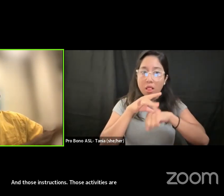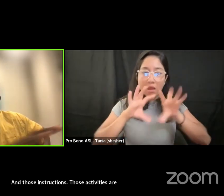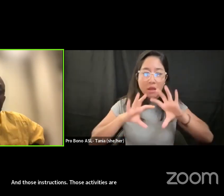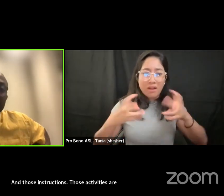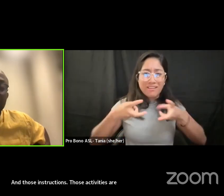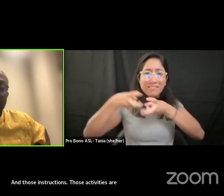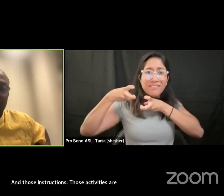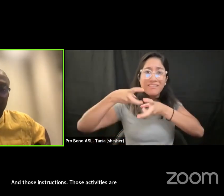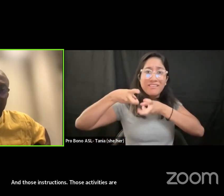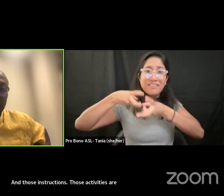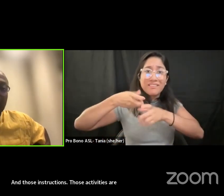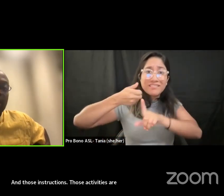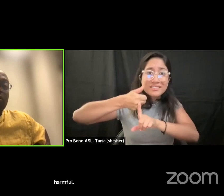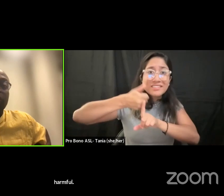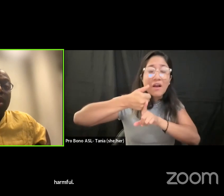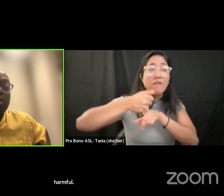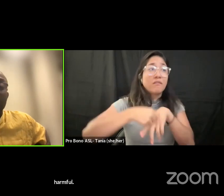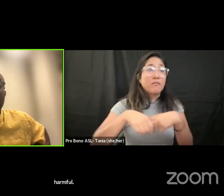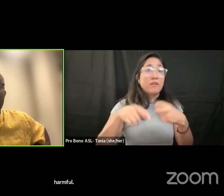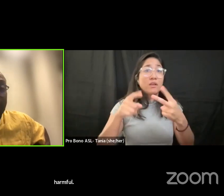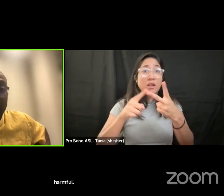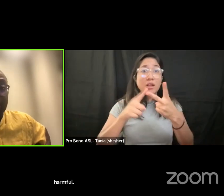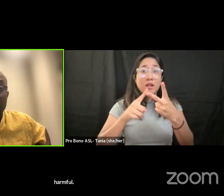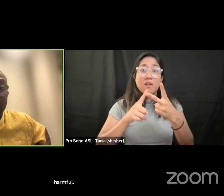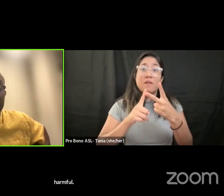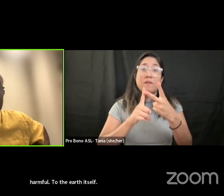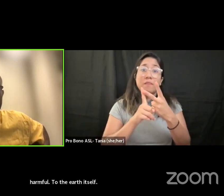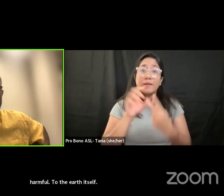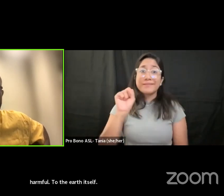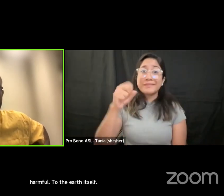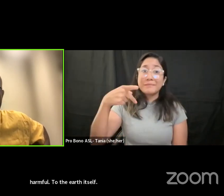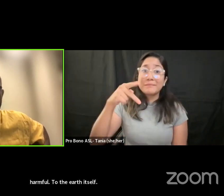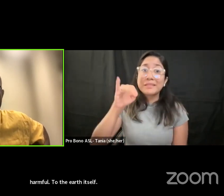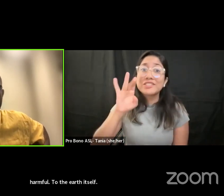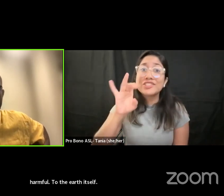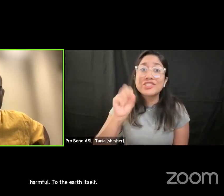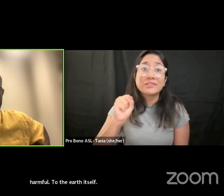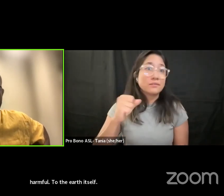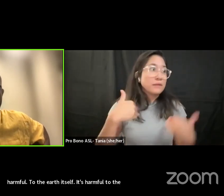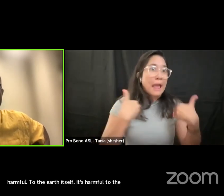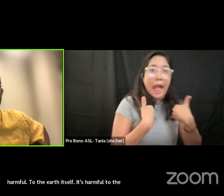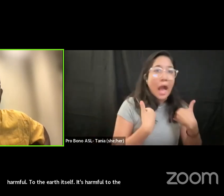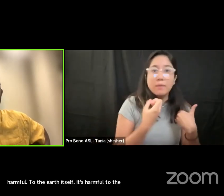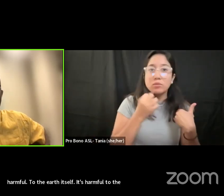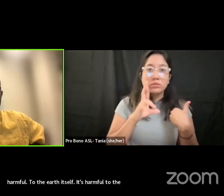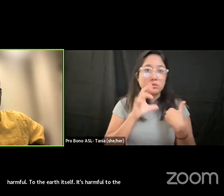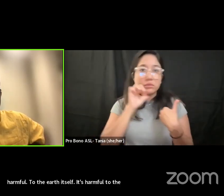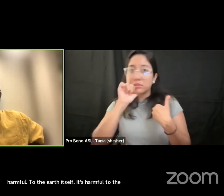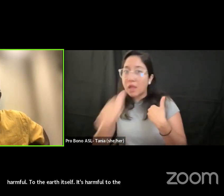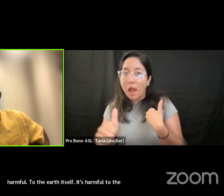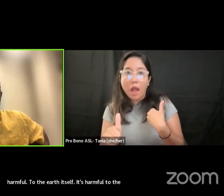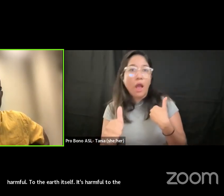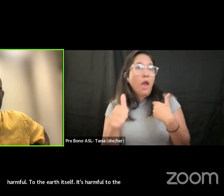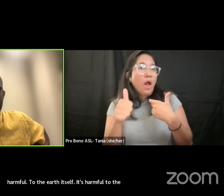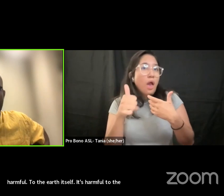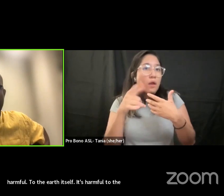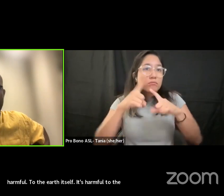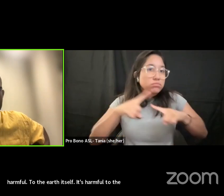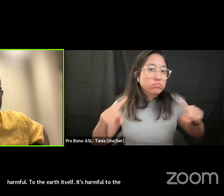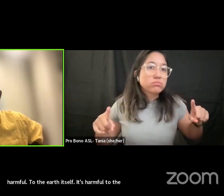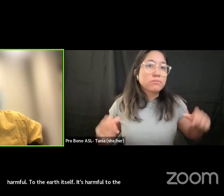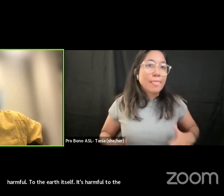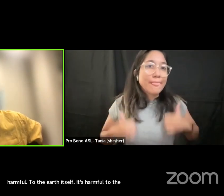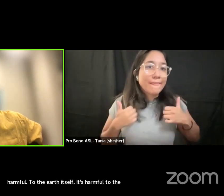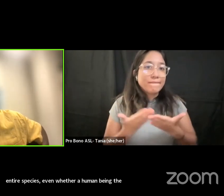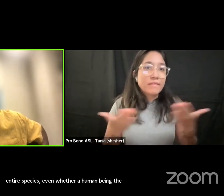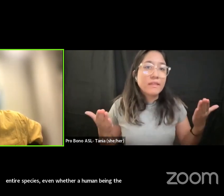harmful to the entire species even whether human beings are non-human you're not human species um and and and